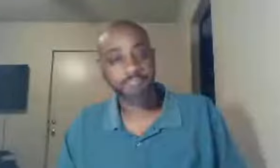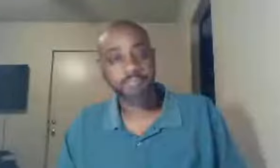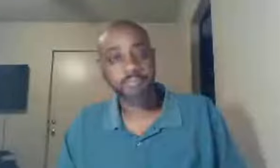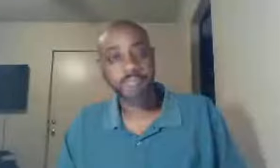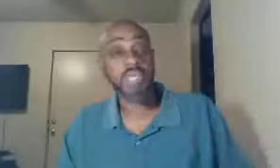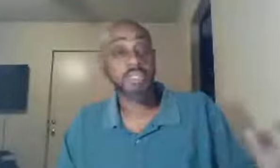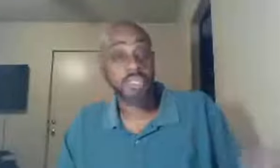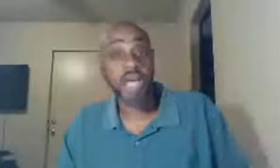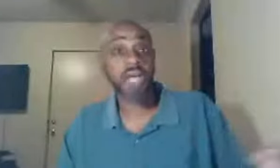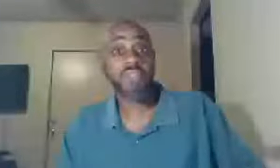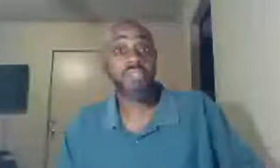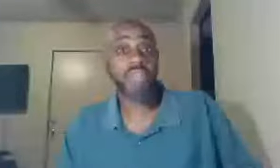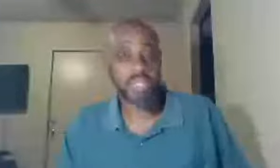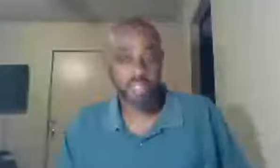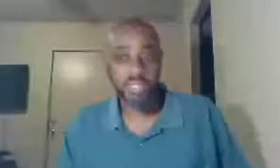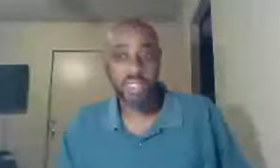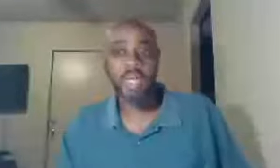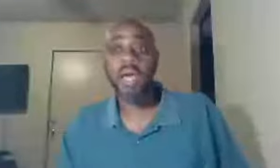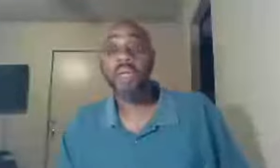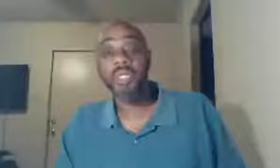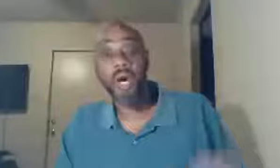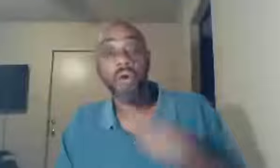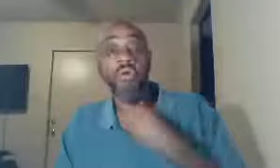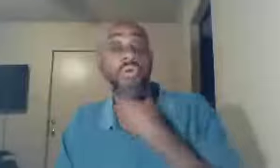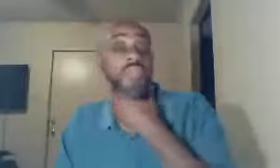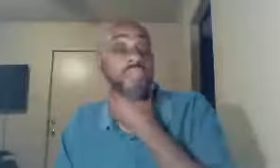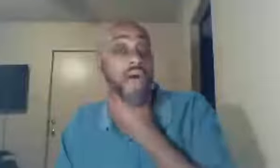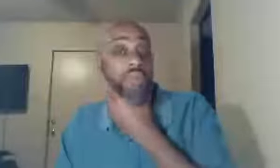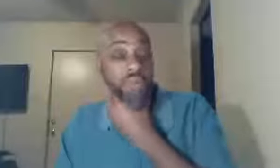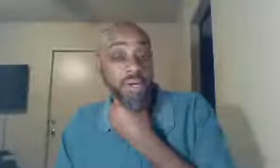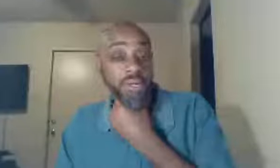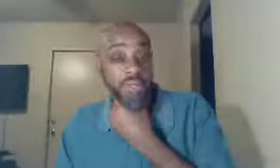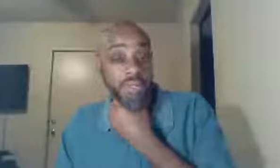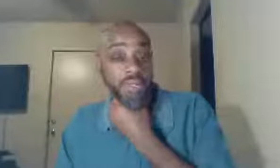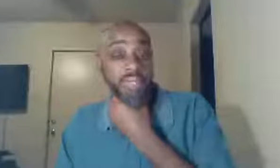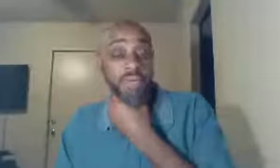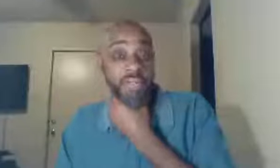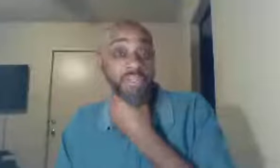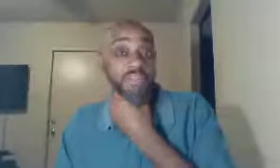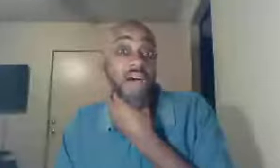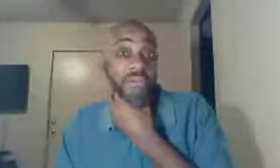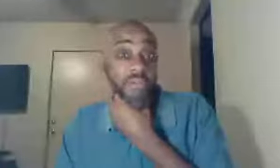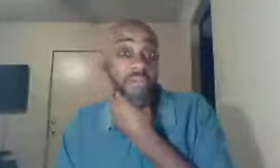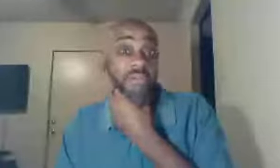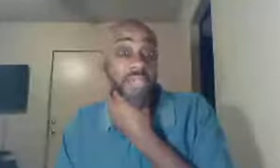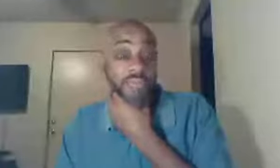he is the son of destruction, and we know, who his father was, he was of his father, the devil,